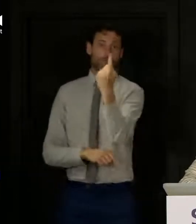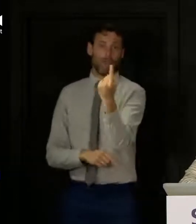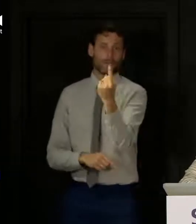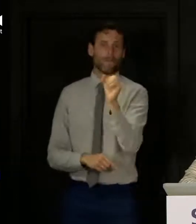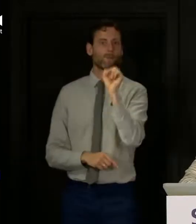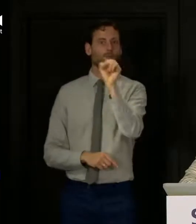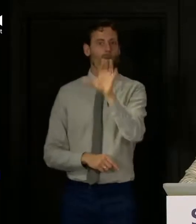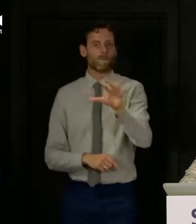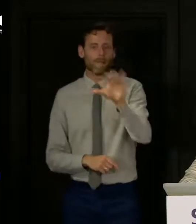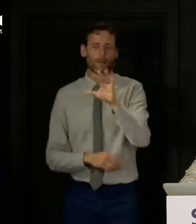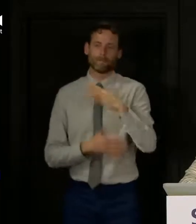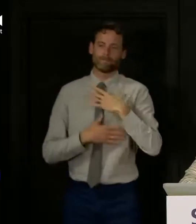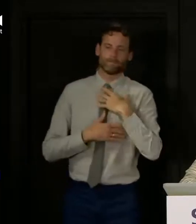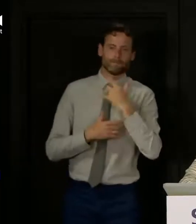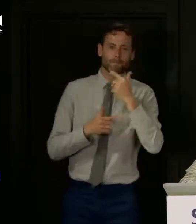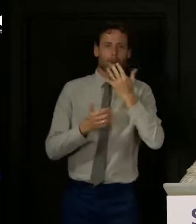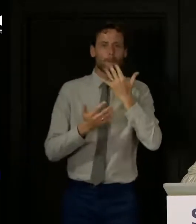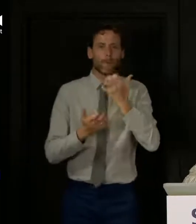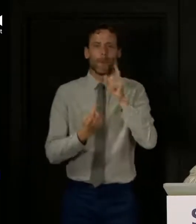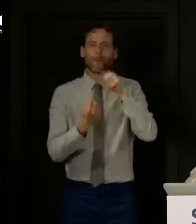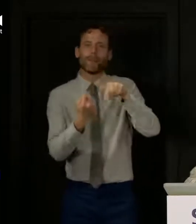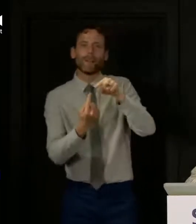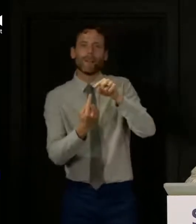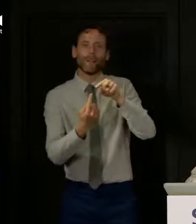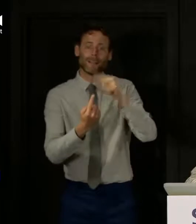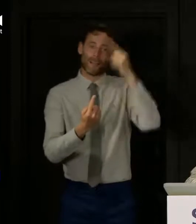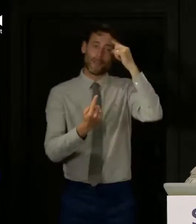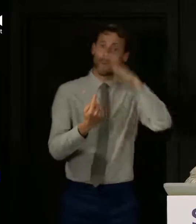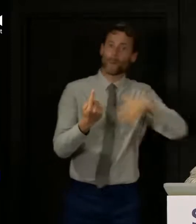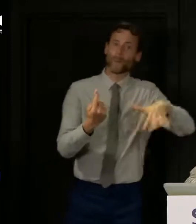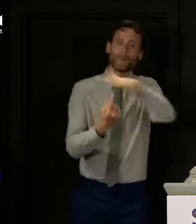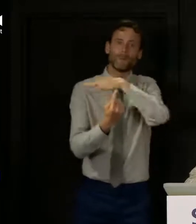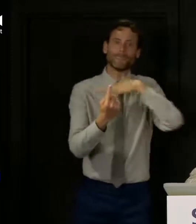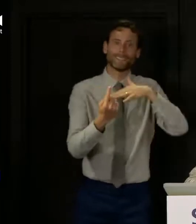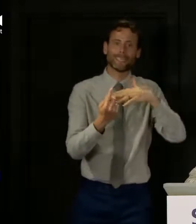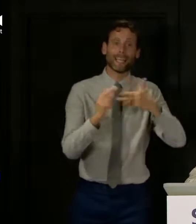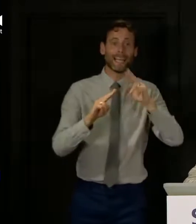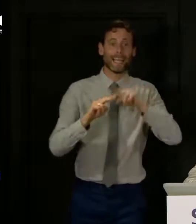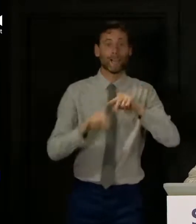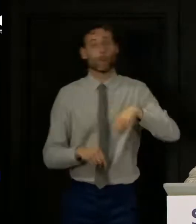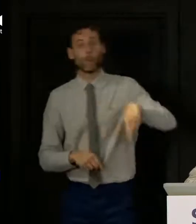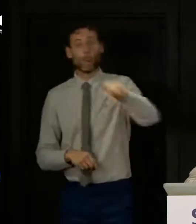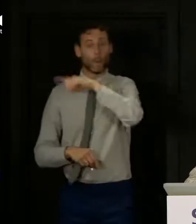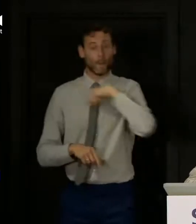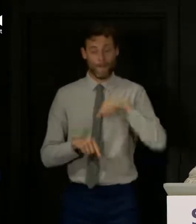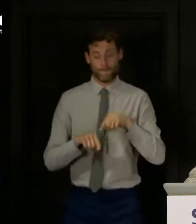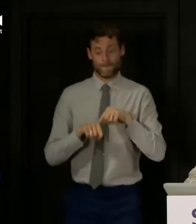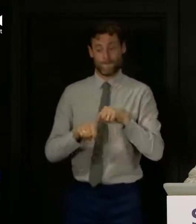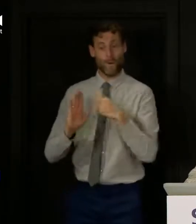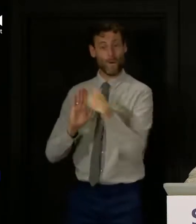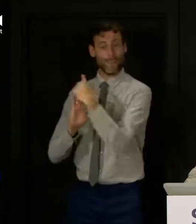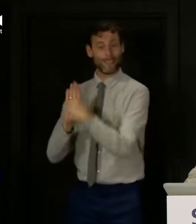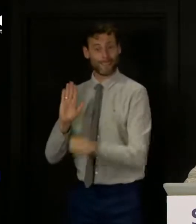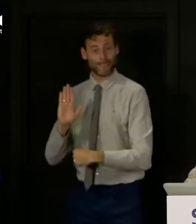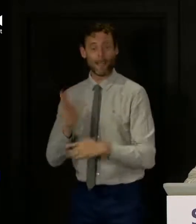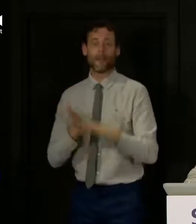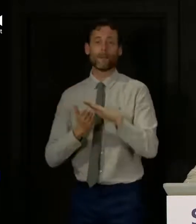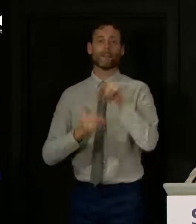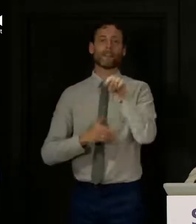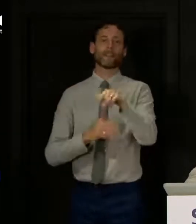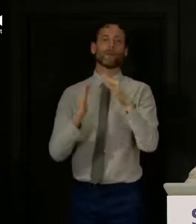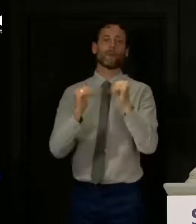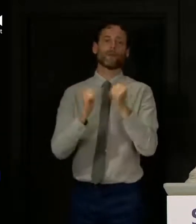loved ones and for the community as a whole. If we all keep within the parameters that I've set today then we can have a weekend